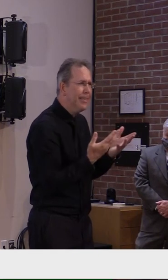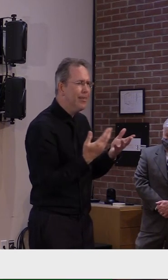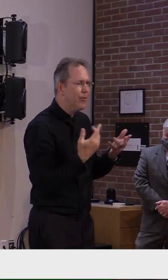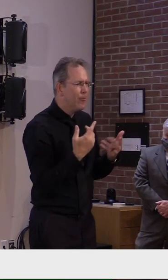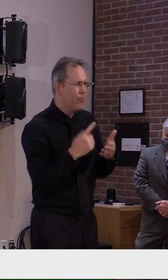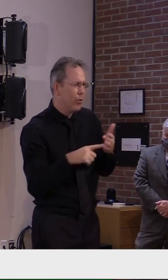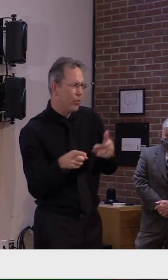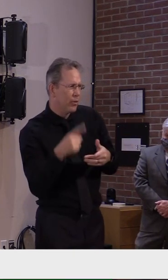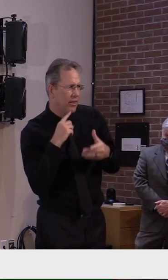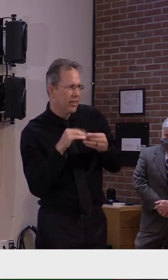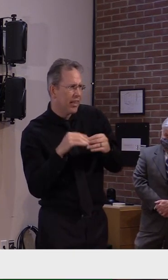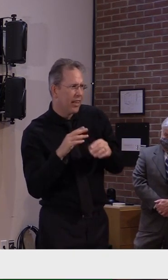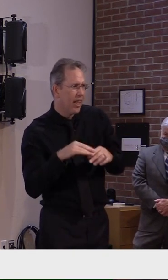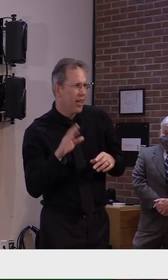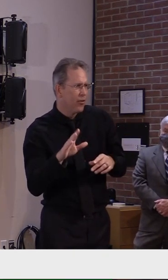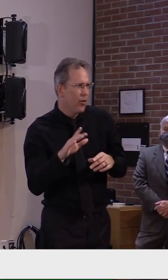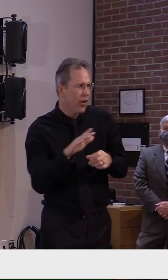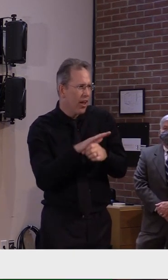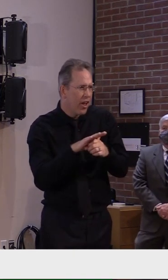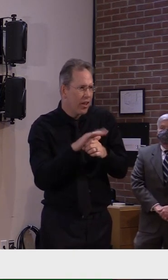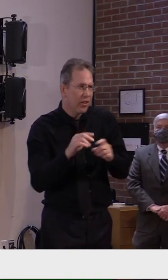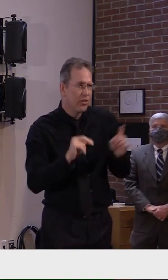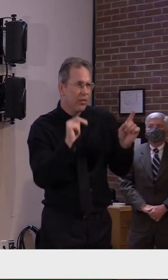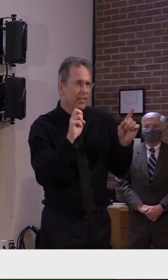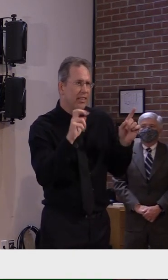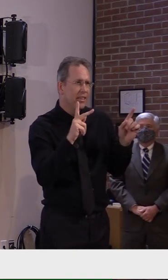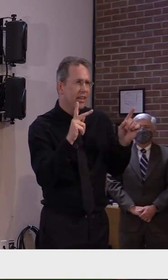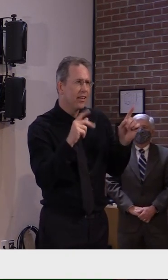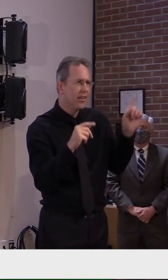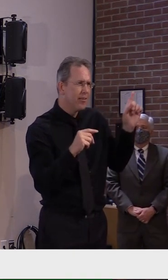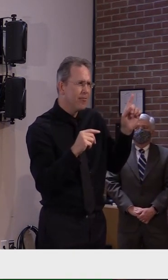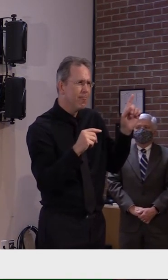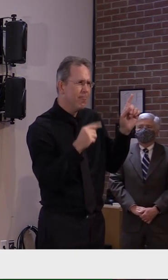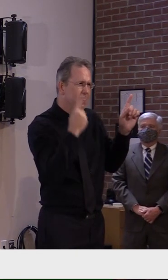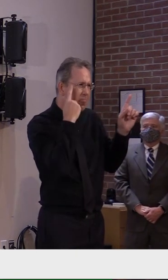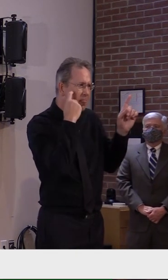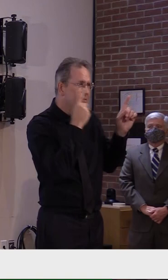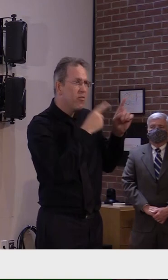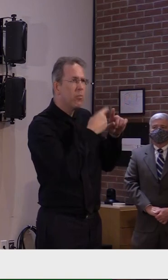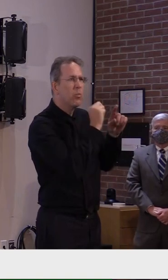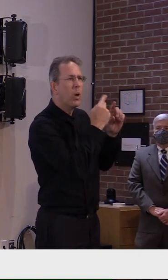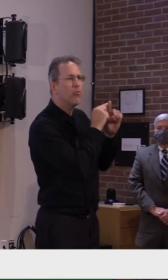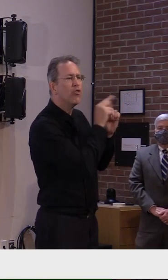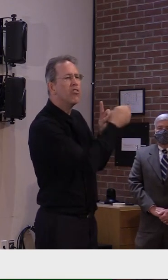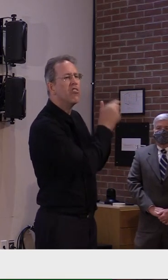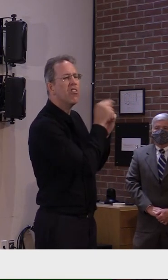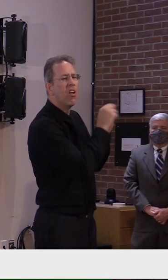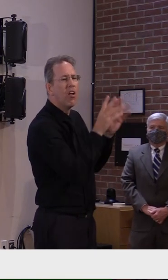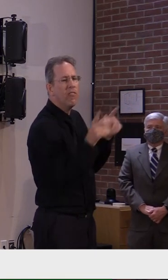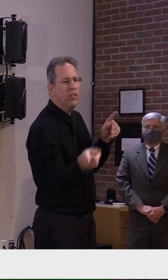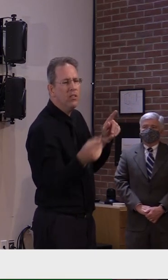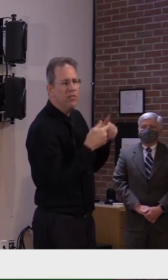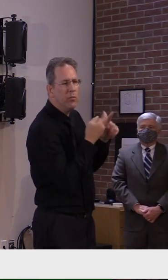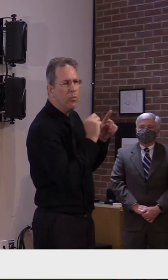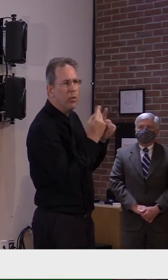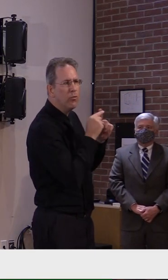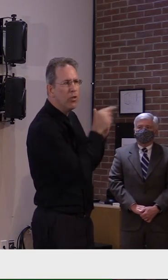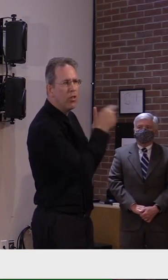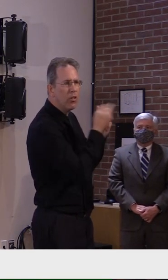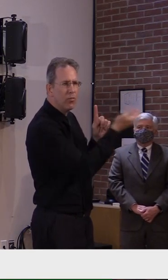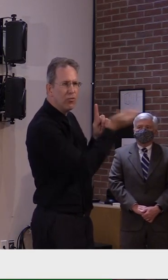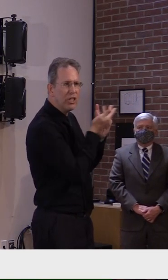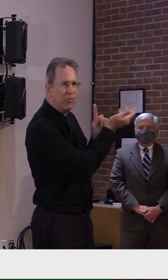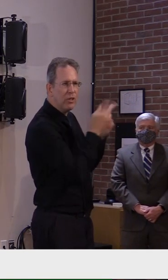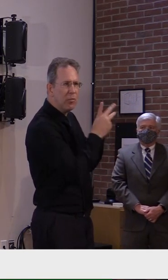an outbreak up in the northeast kingdom and i believe it's because of the infiltration of uh of those from new